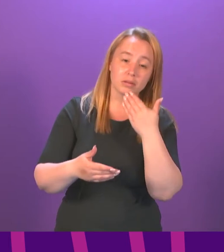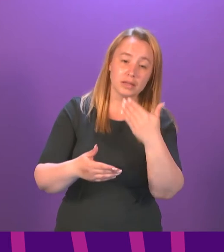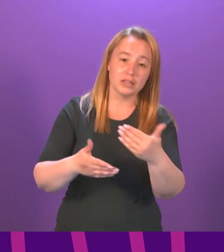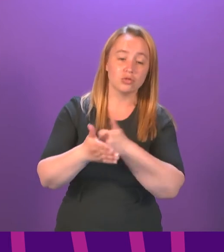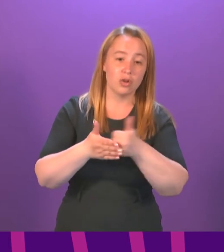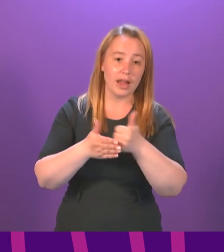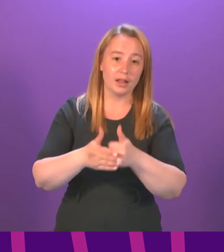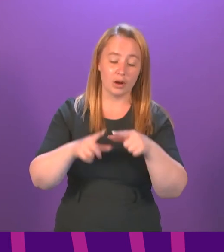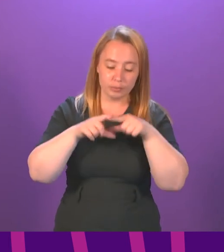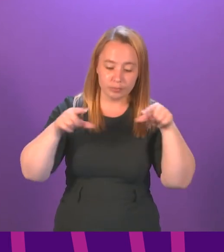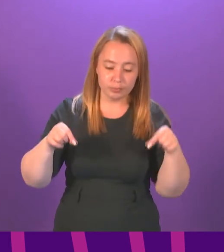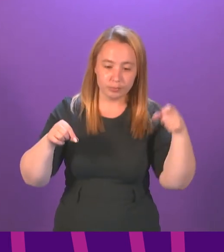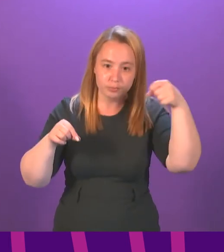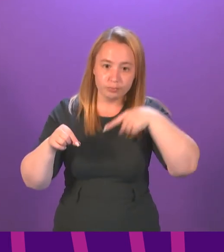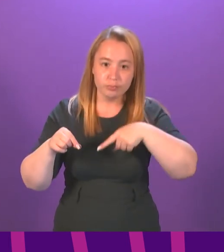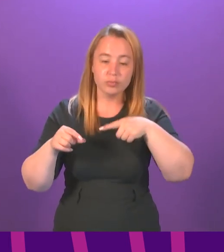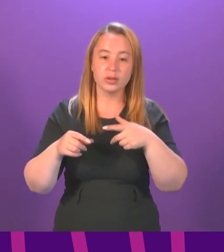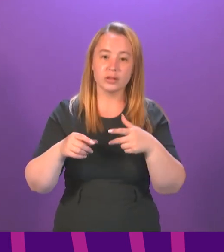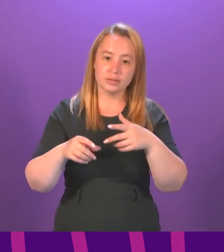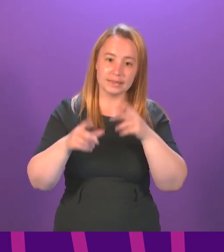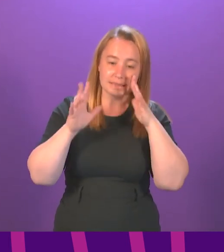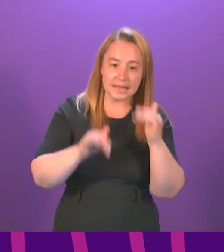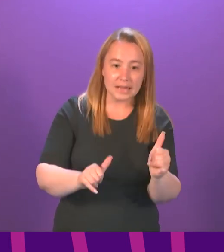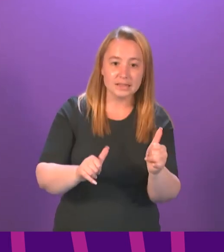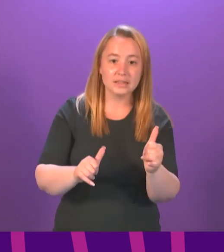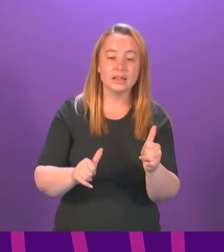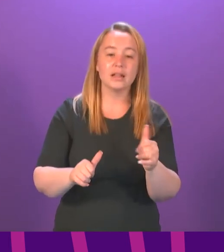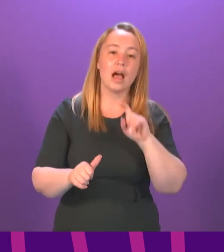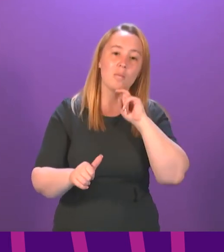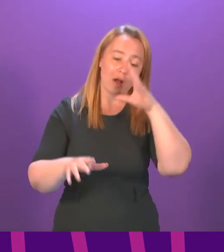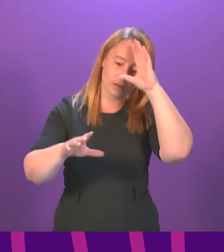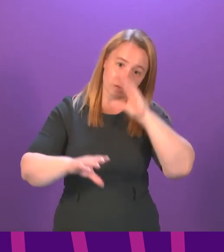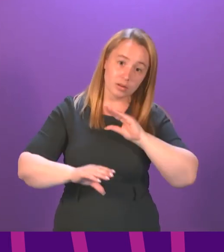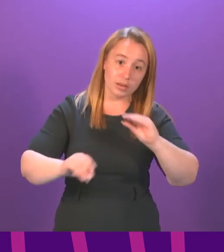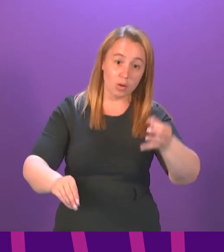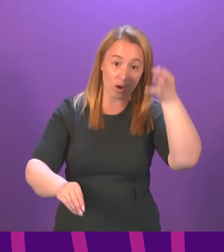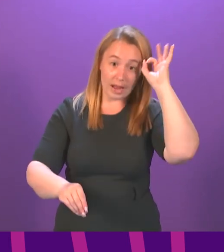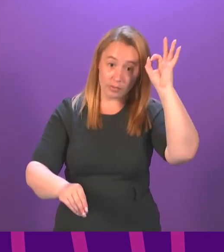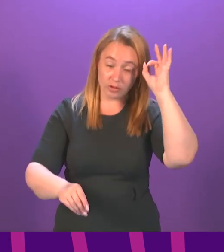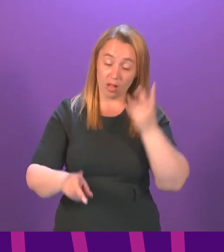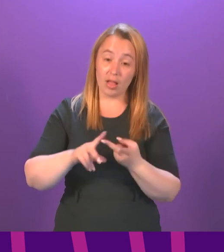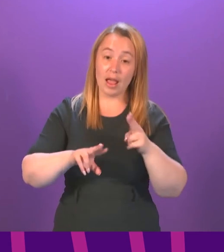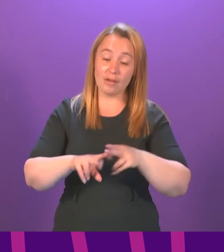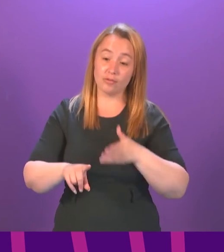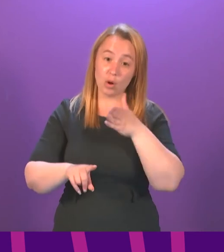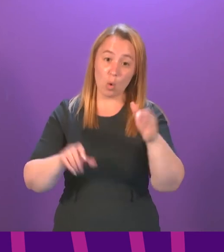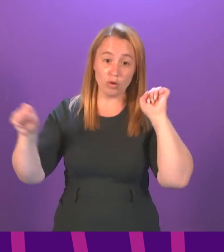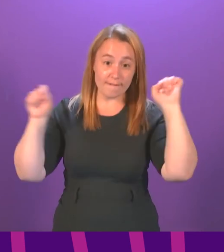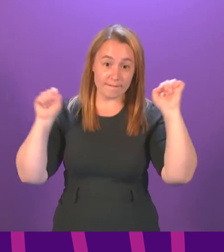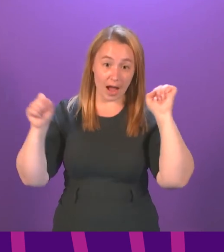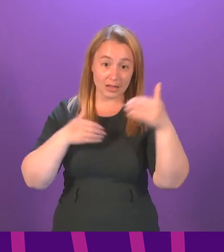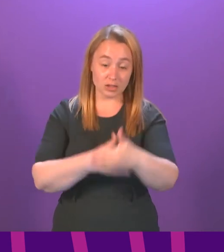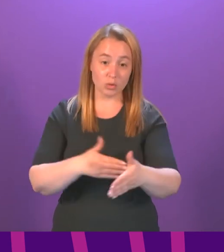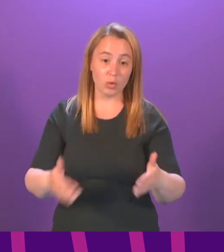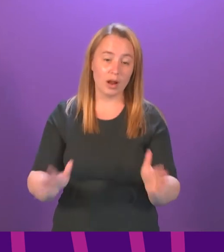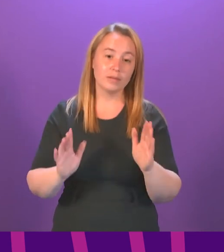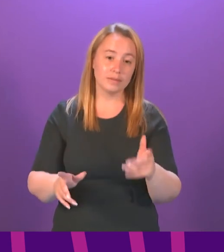We are in discussion with Glasgow City Council about how to reinforce this message for everyone in attendance in the Fanzone. To conclude, I want to make